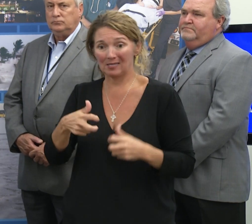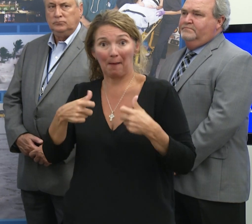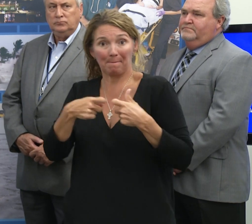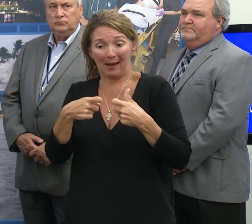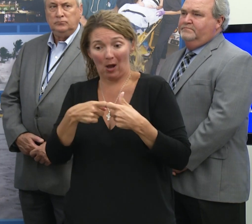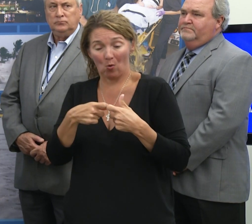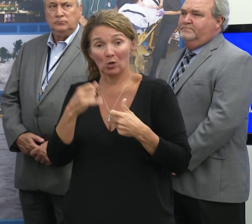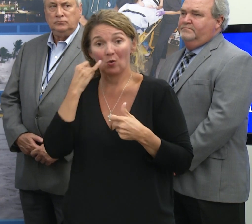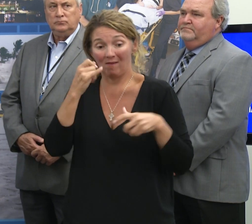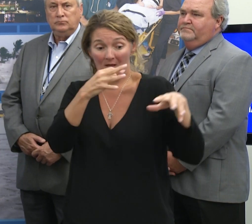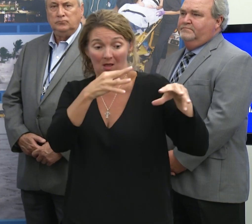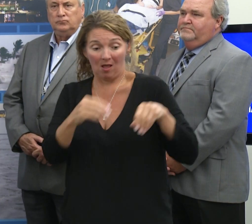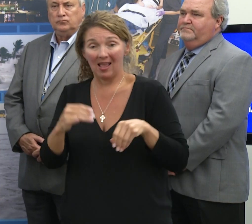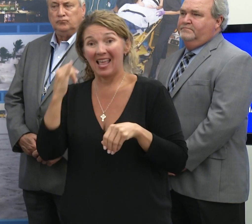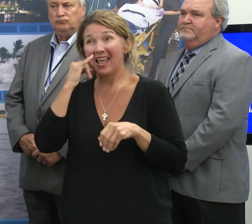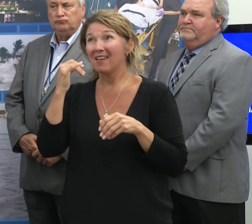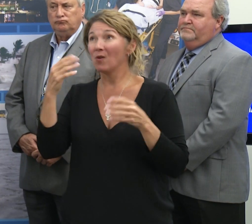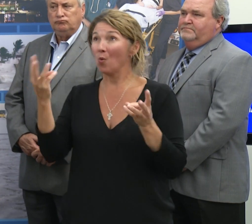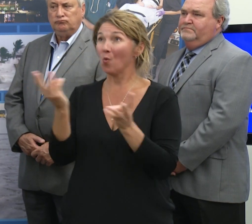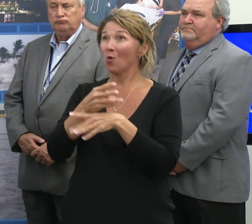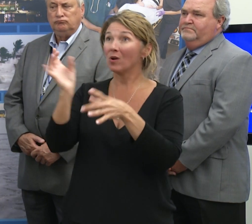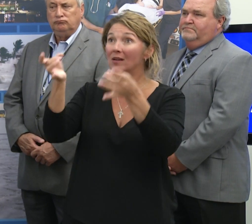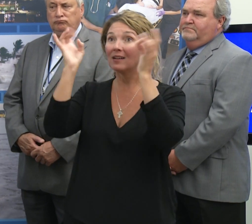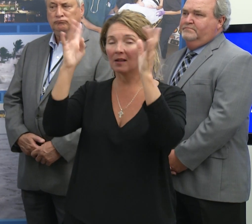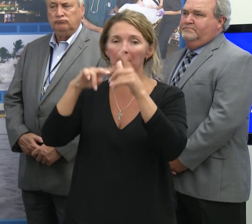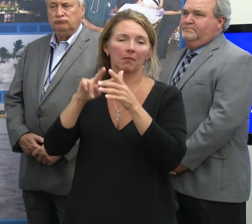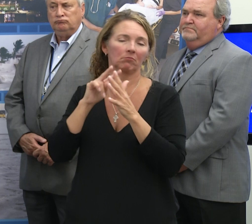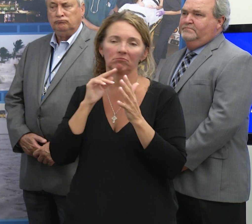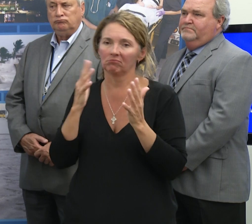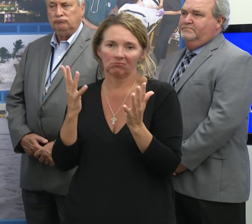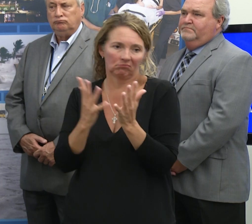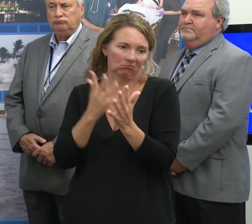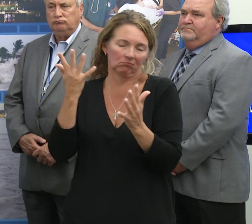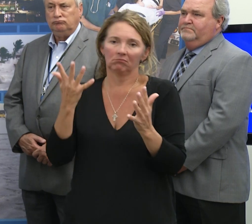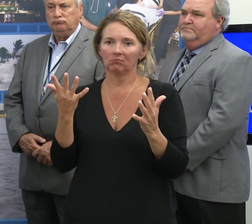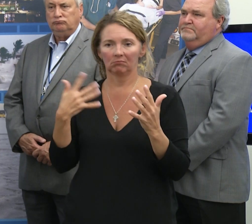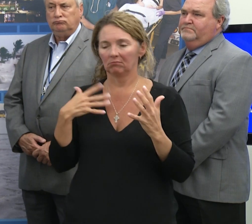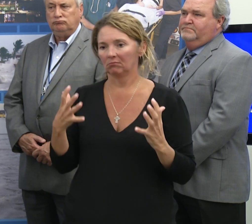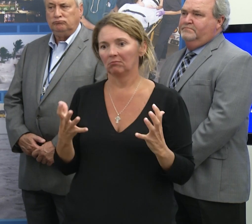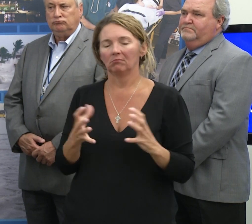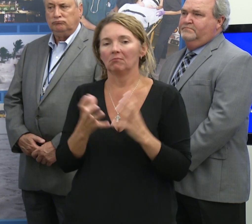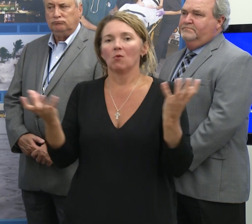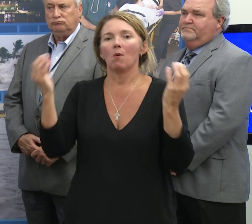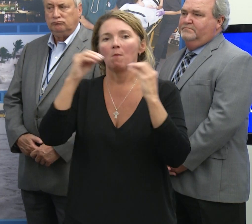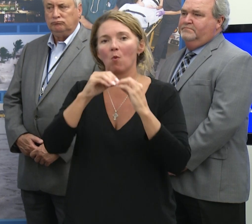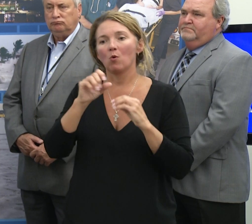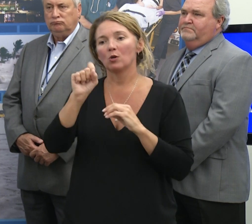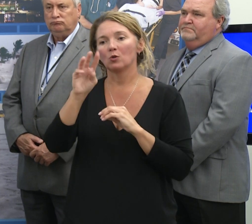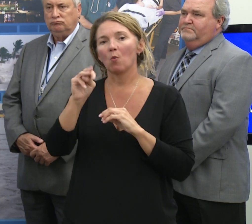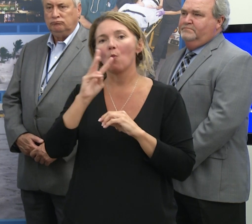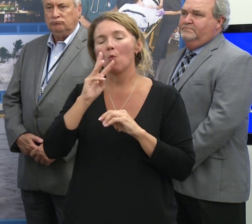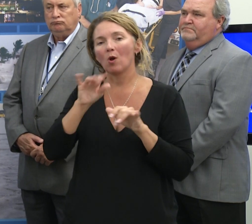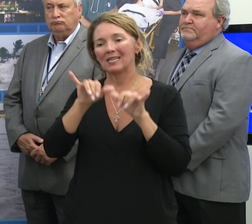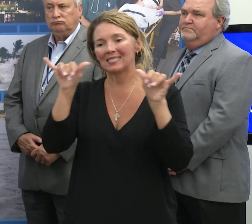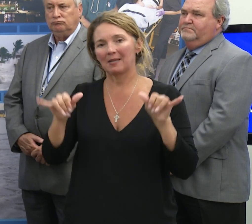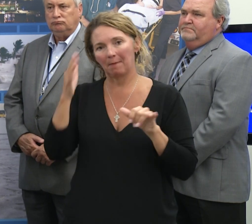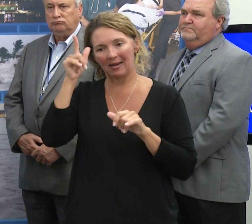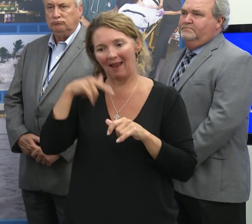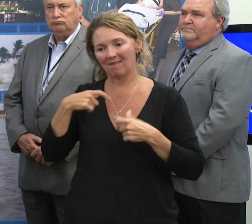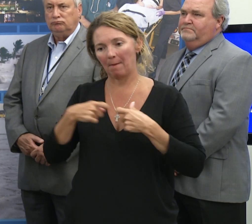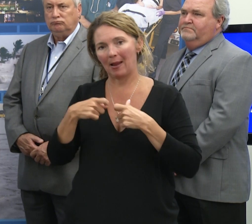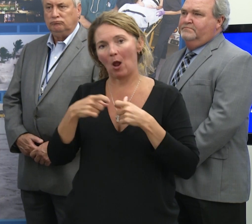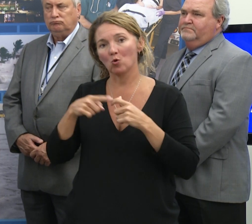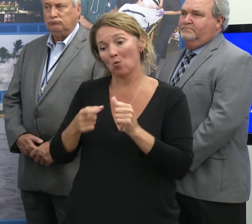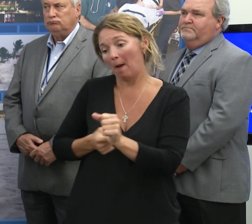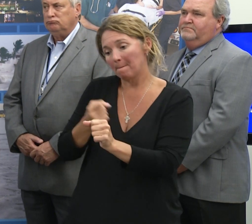meant that potentially, had that storm been worse, we would have had significant overflow of our stormwater system, because we didn't have the power